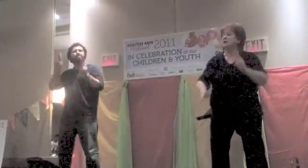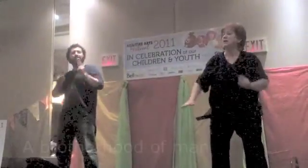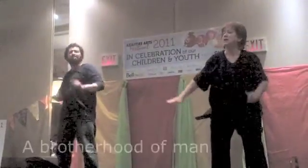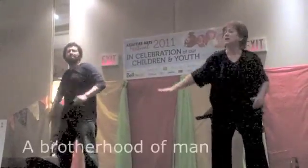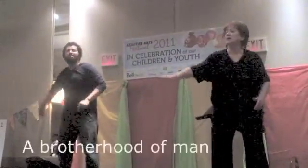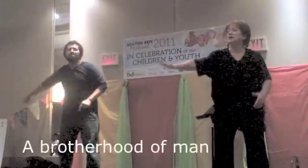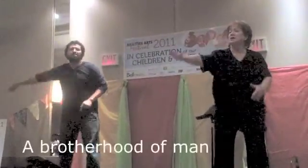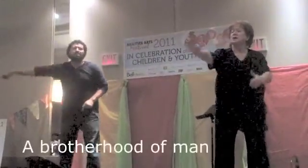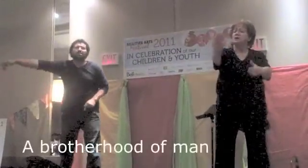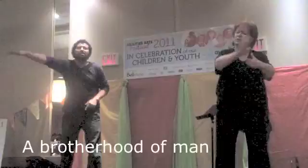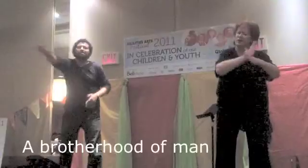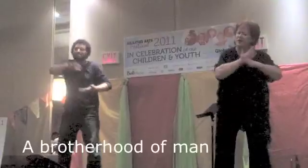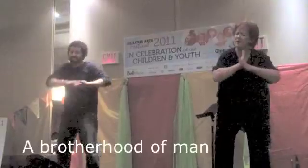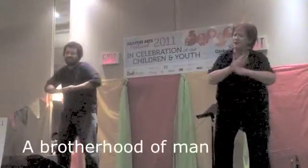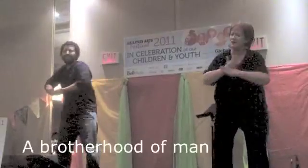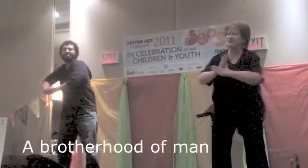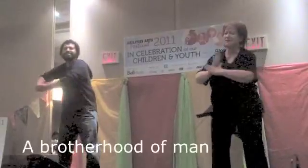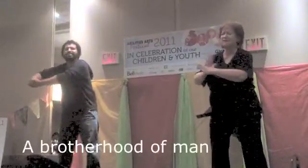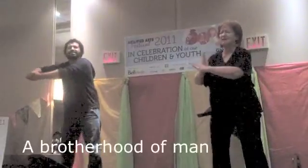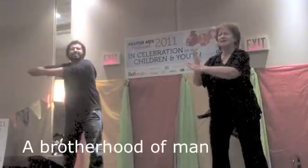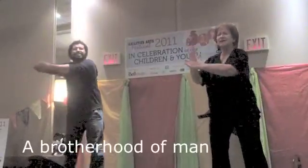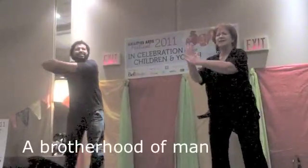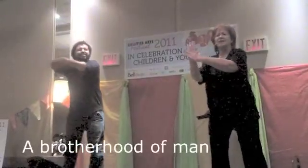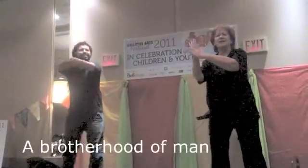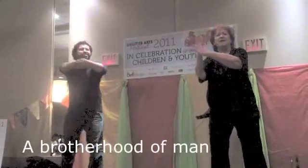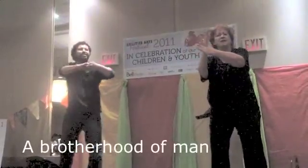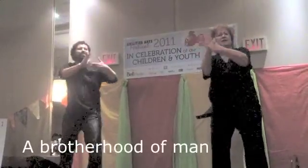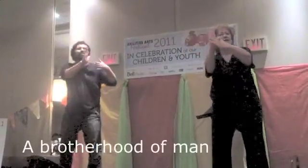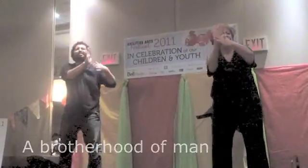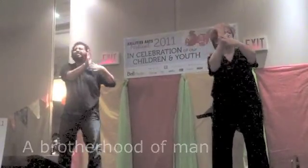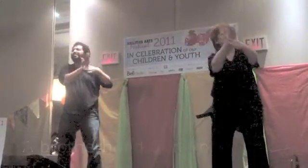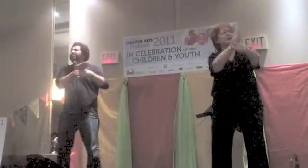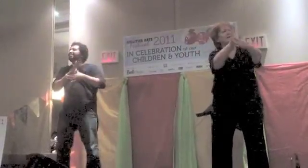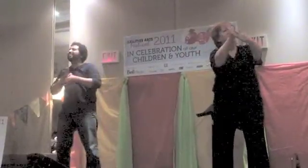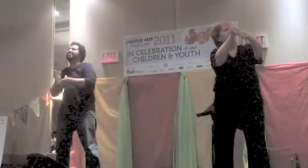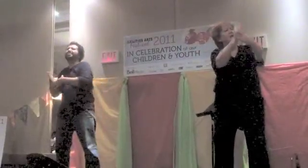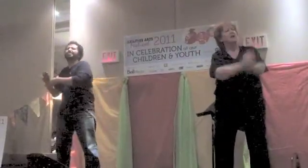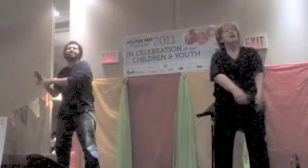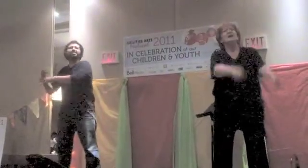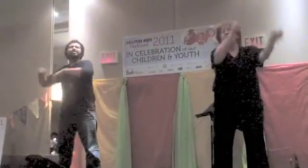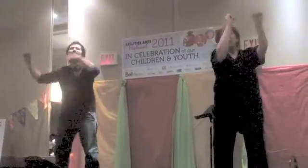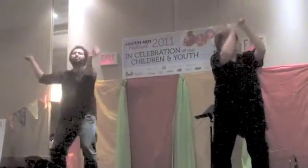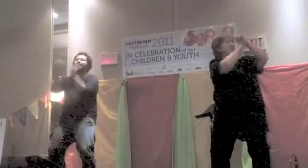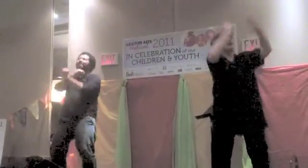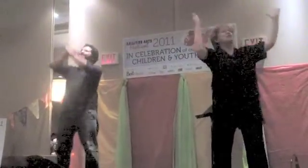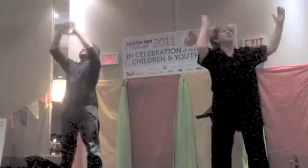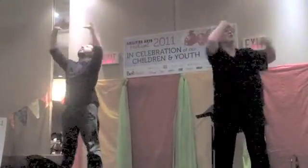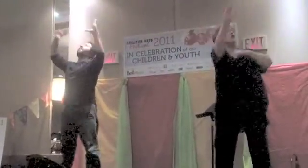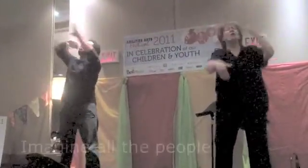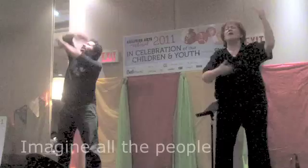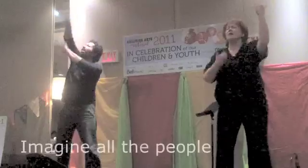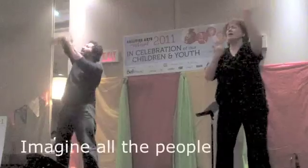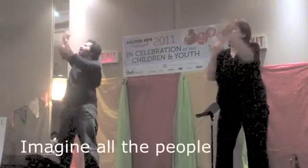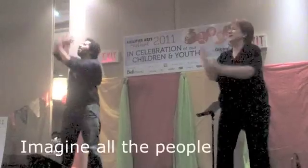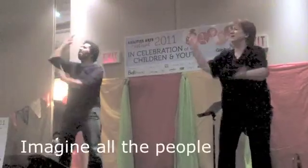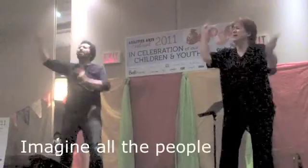come? Imagine all the